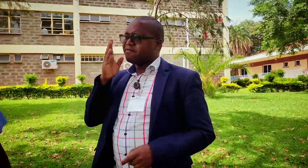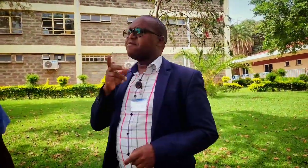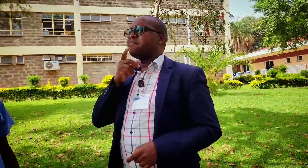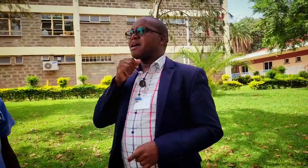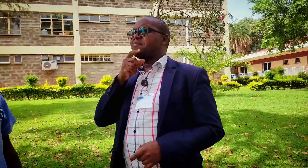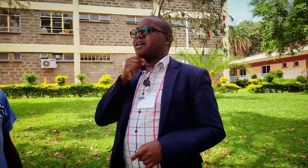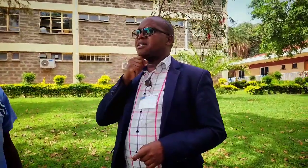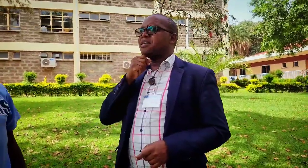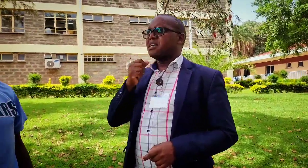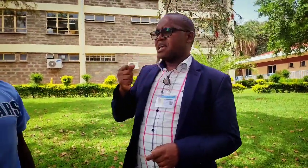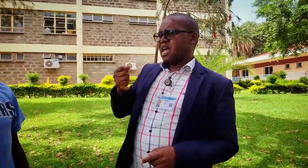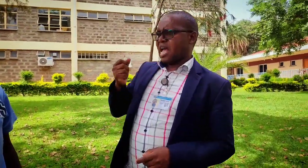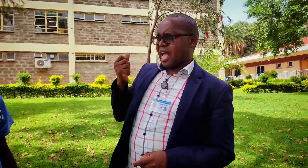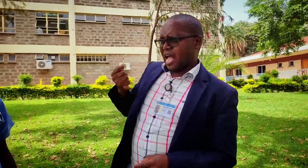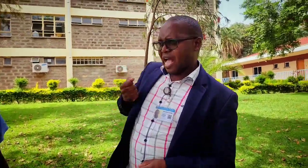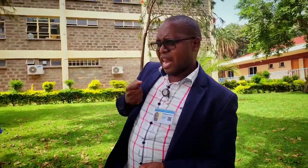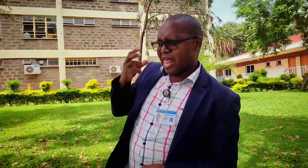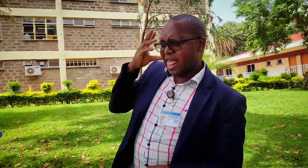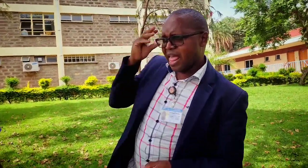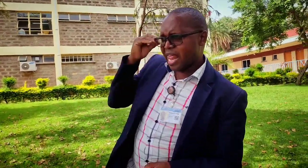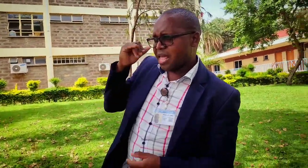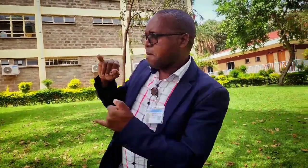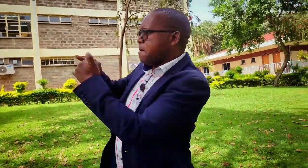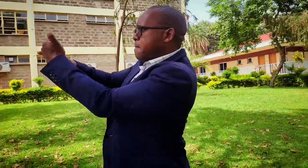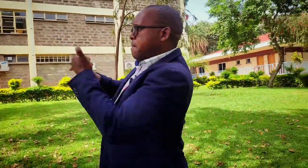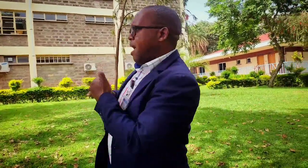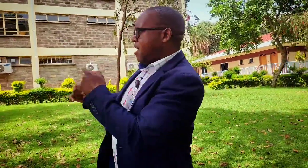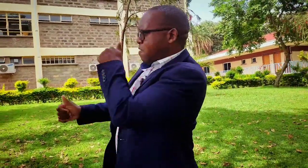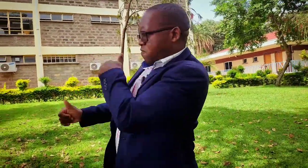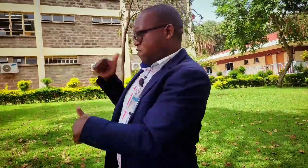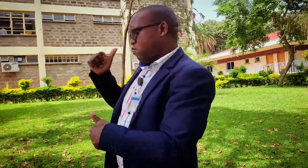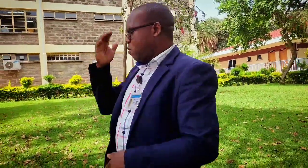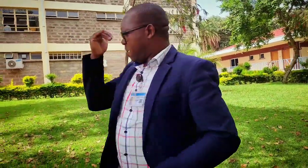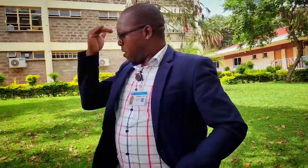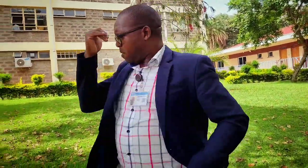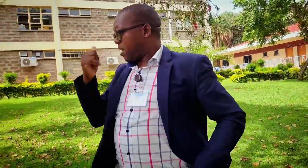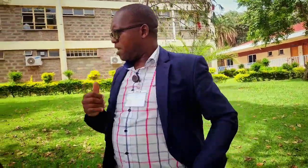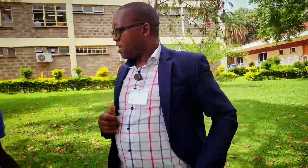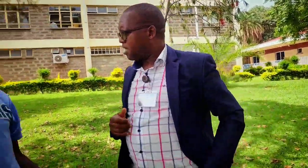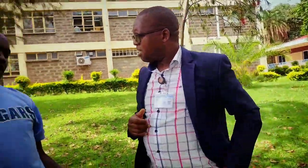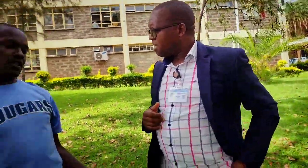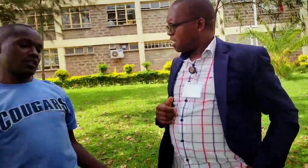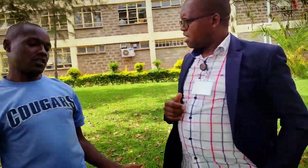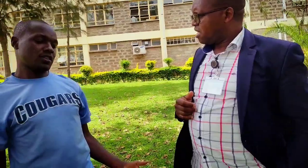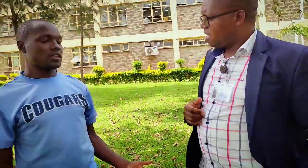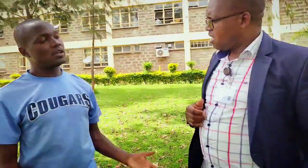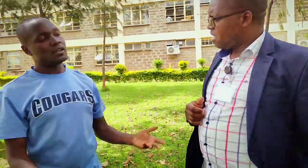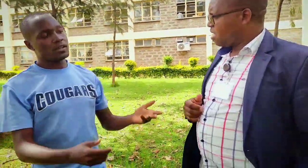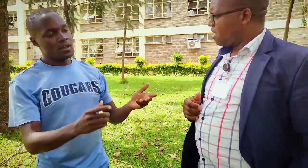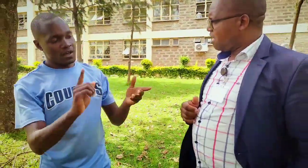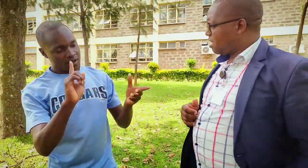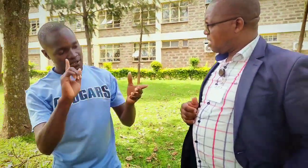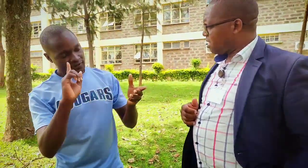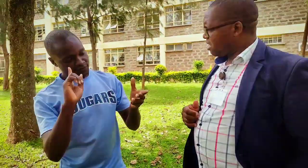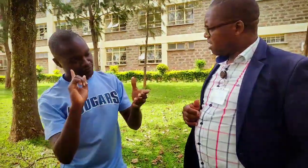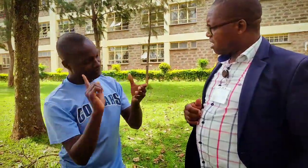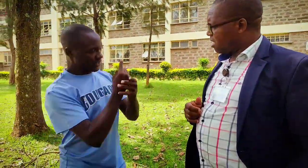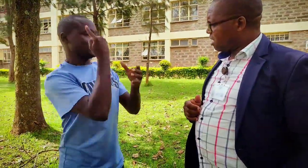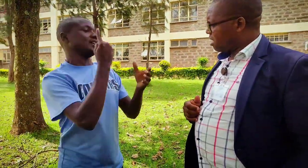a deaf man when he meets a hearing girl they avoid marrying why first